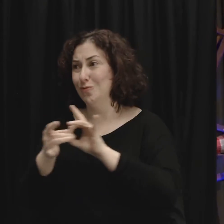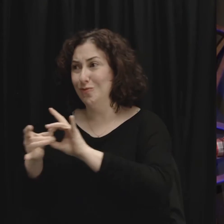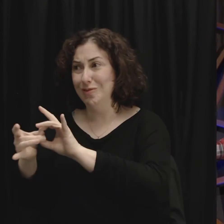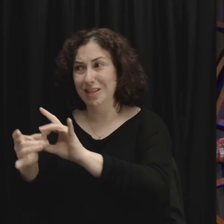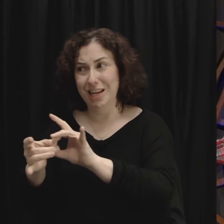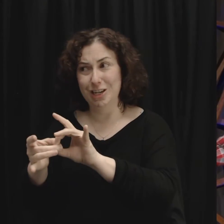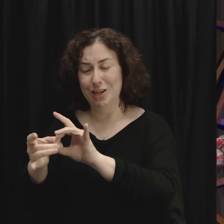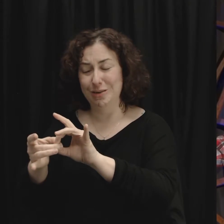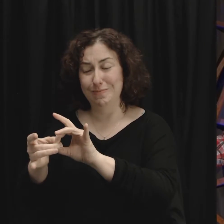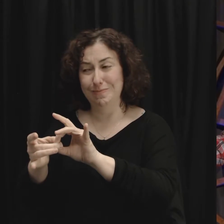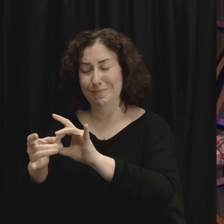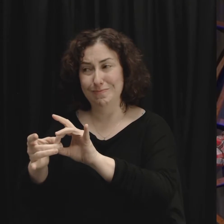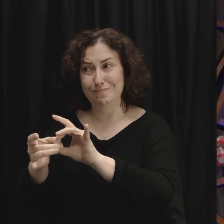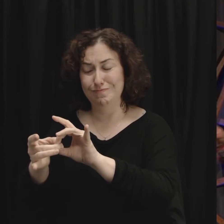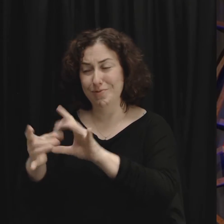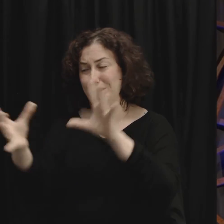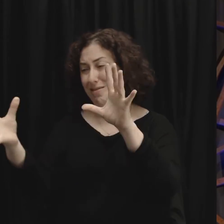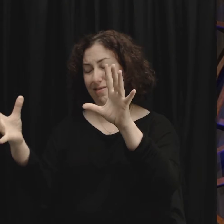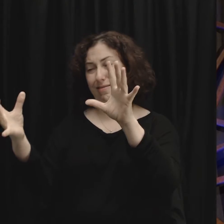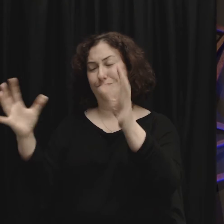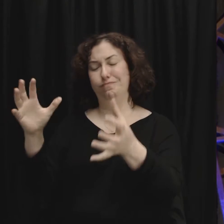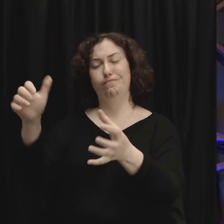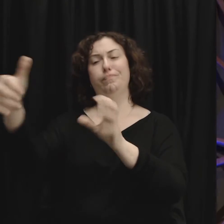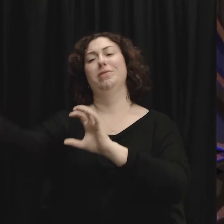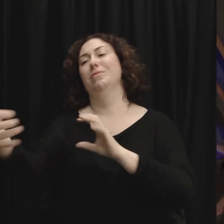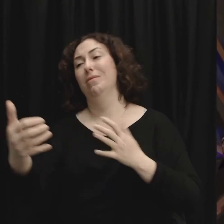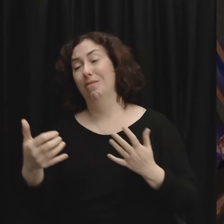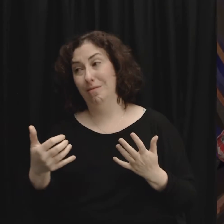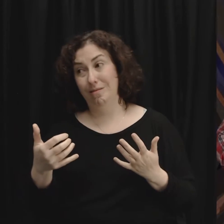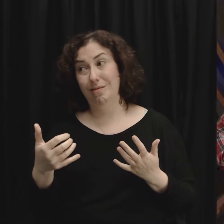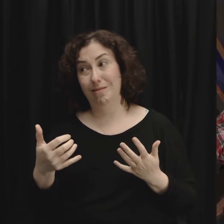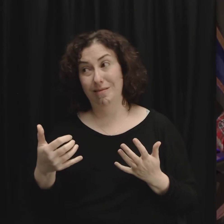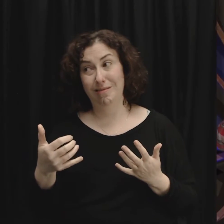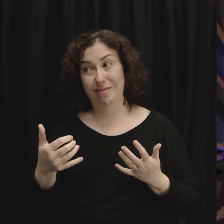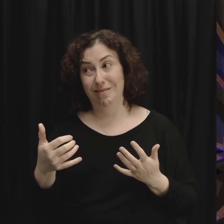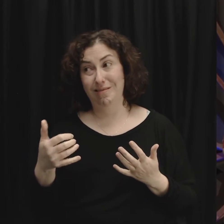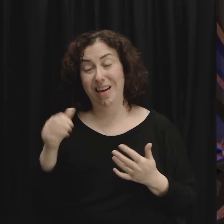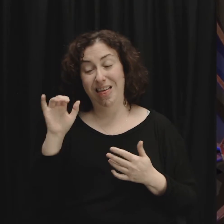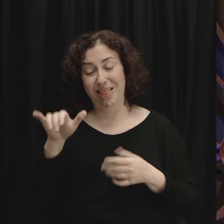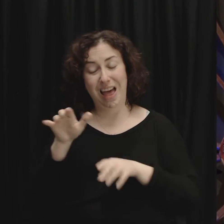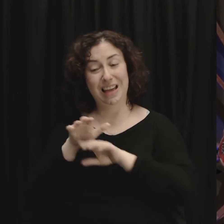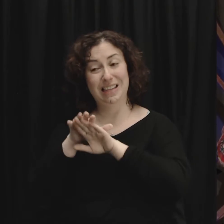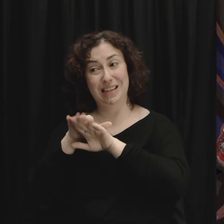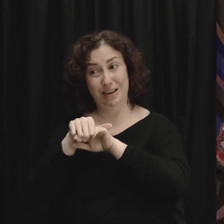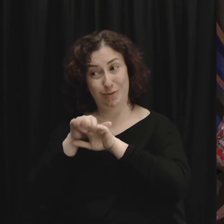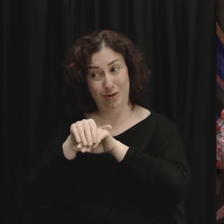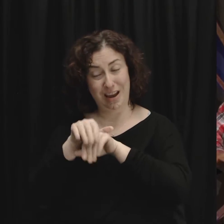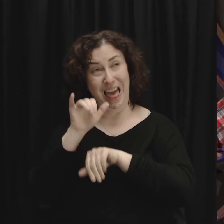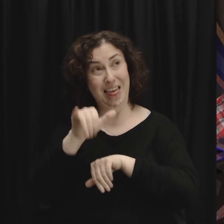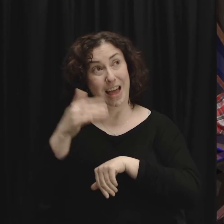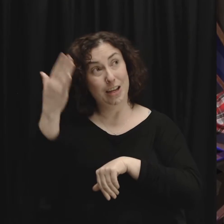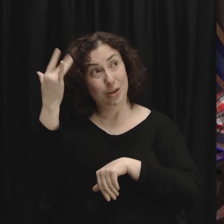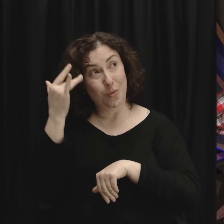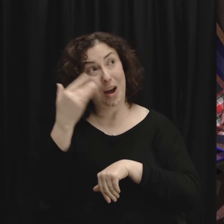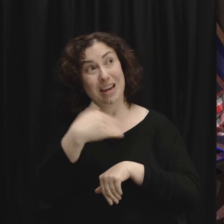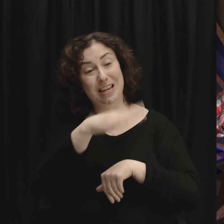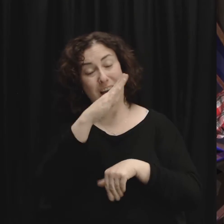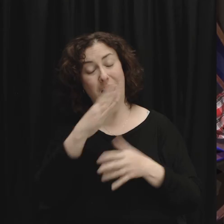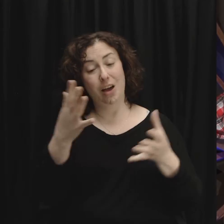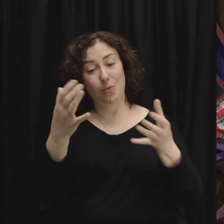in your life can you see why God is wanting us to live these attractive lives of being peacemakers in our relationships